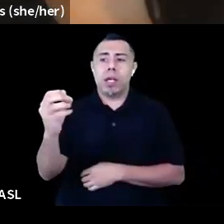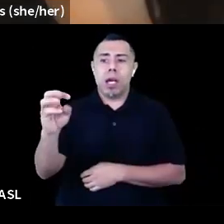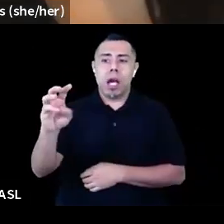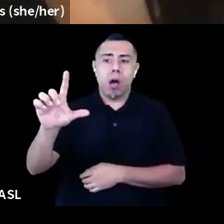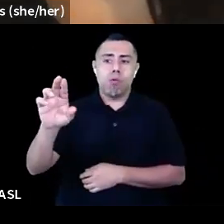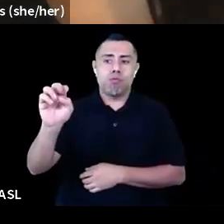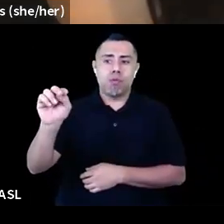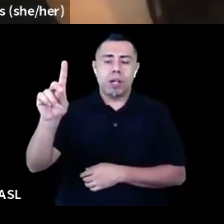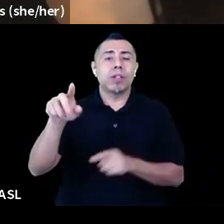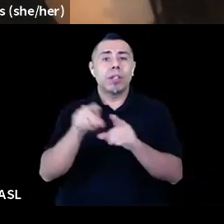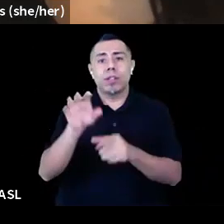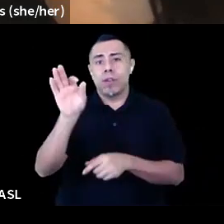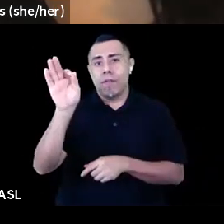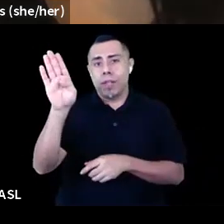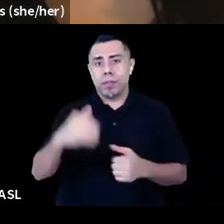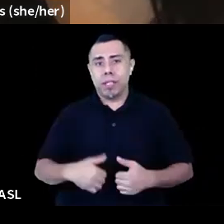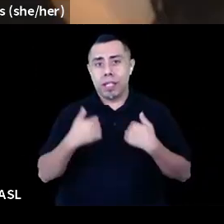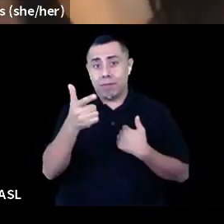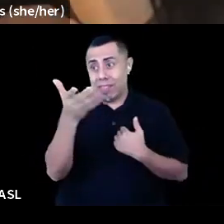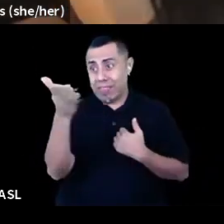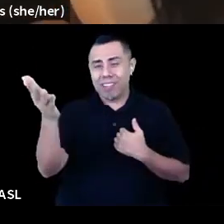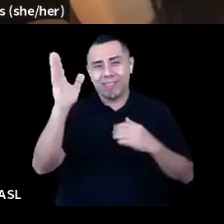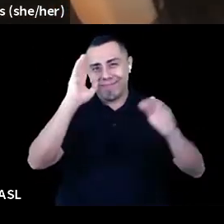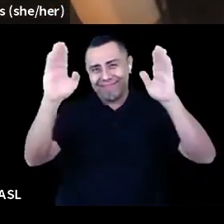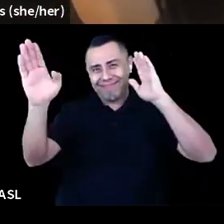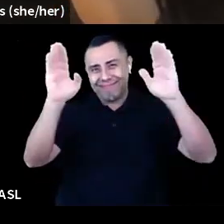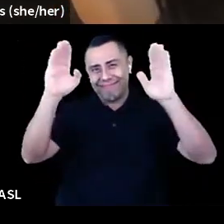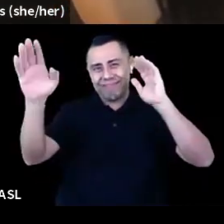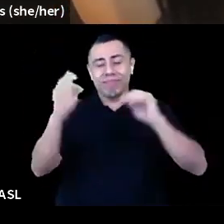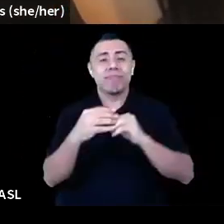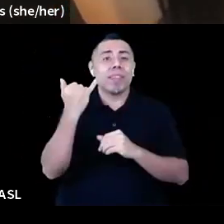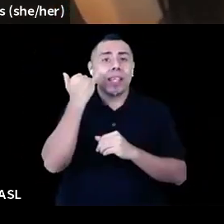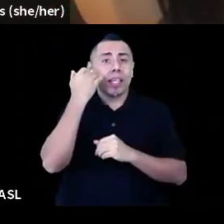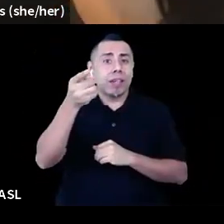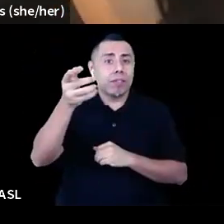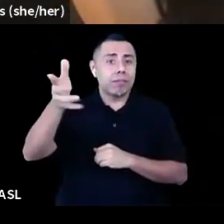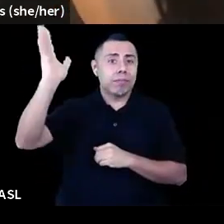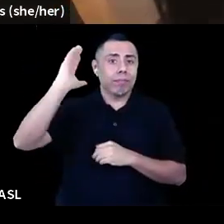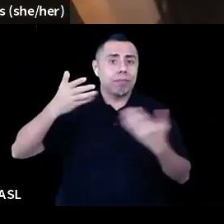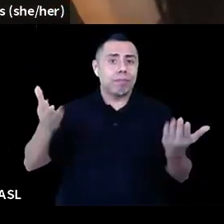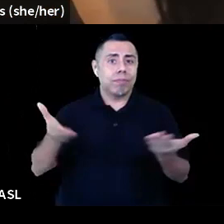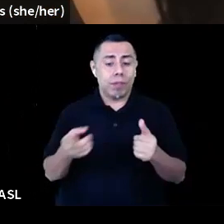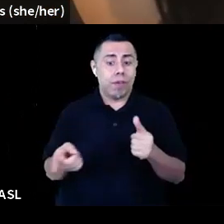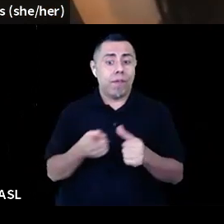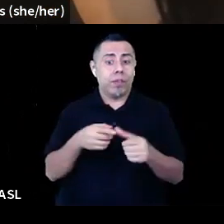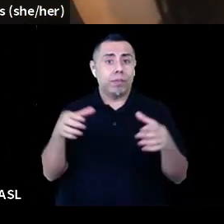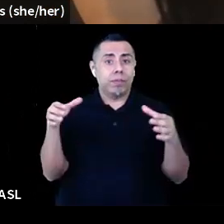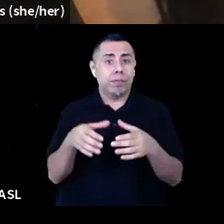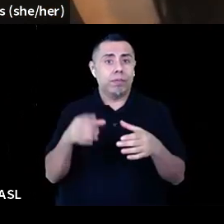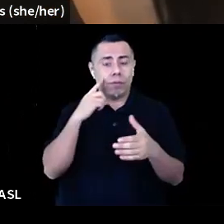us there. If you joined us on the first Green New Theater calls throughout the summer, welcome back, and thanks for joining us again. You'll